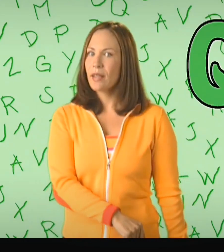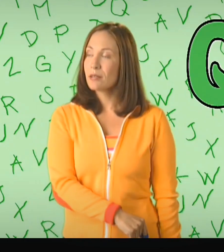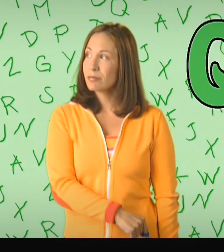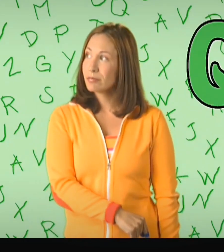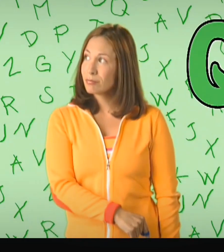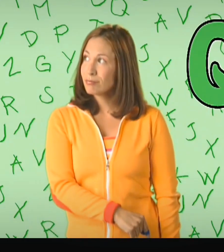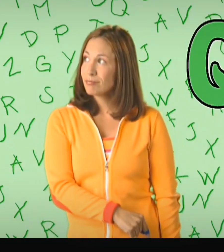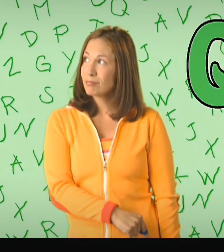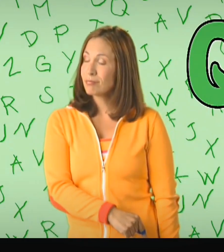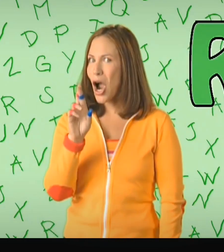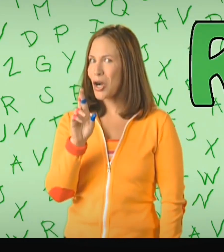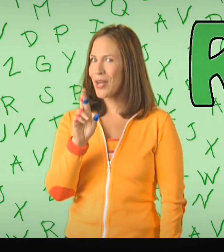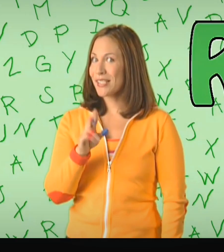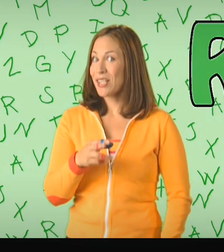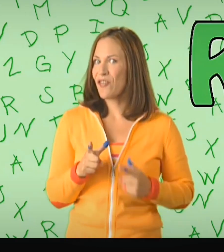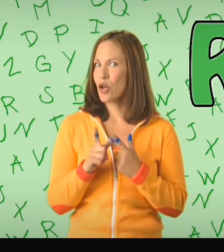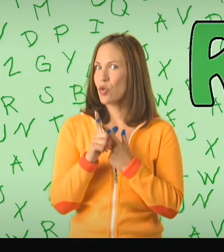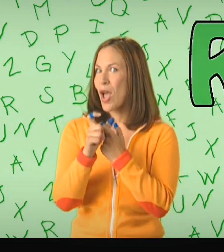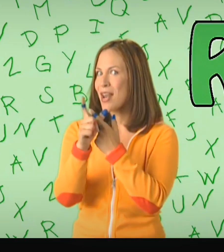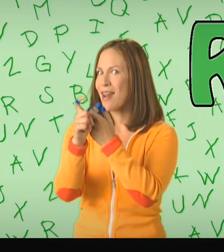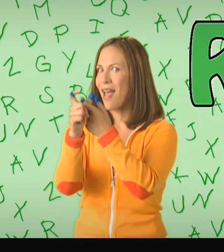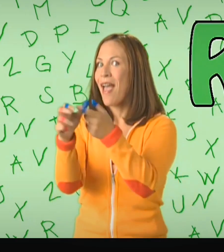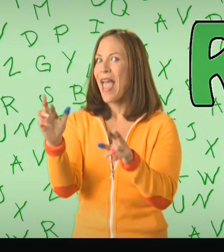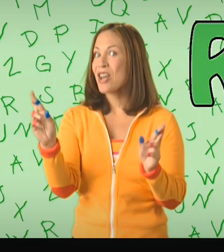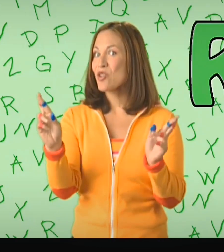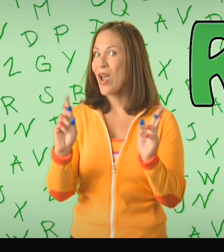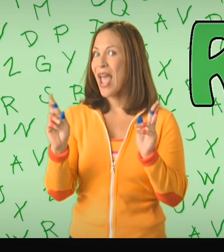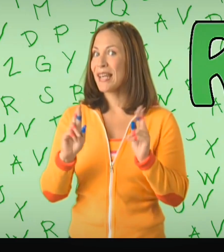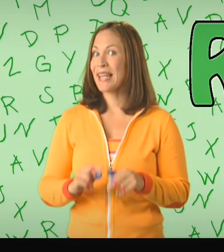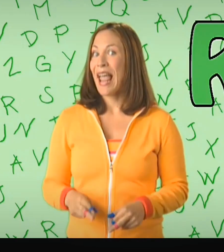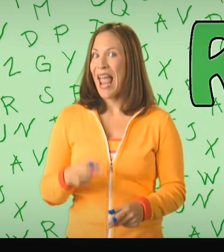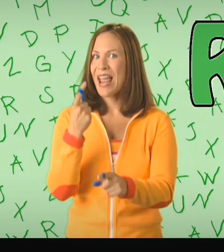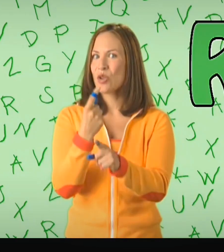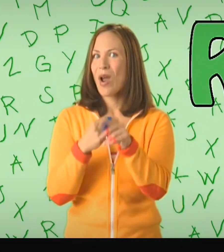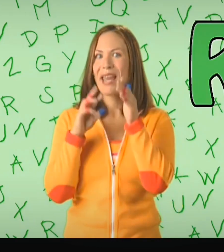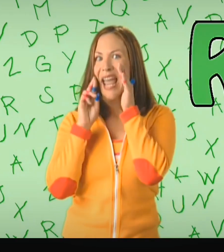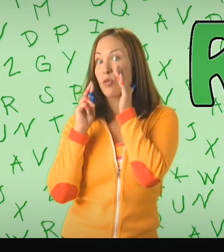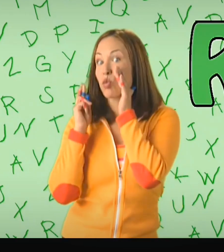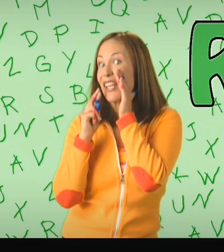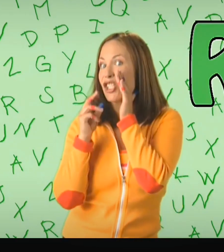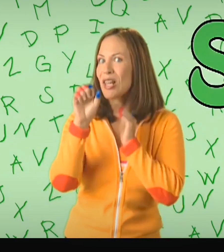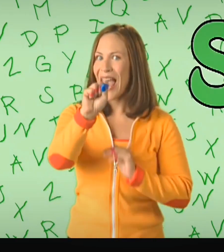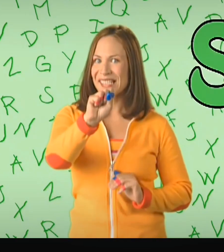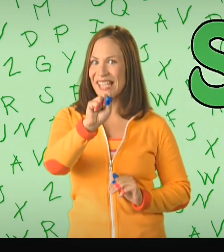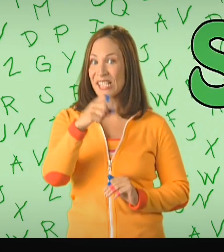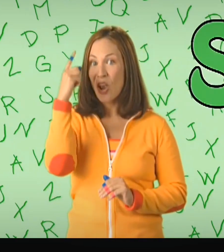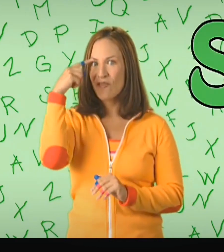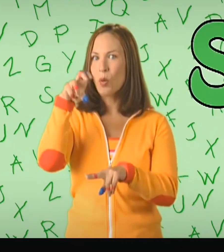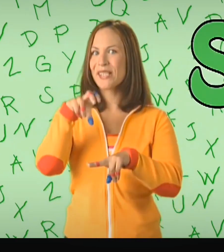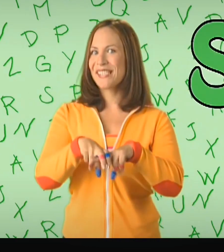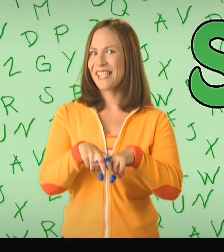R is for Run and Ready and Write F is for Sit and Sing